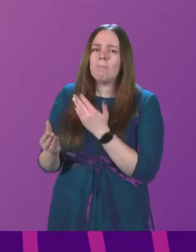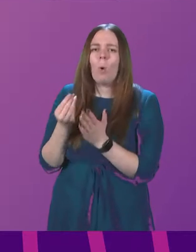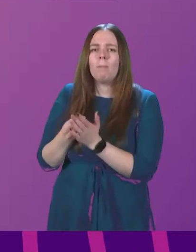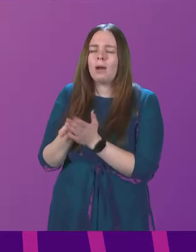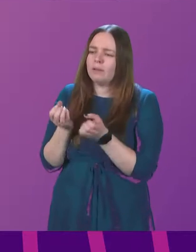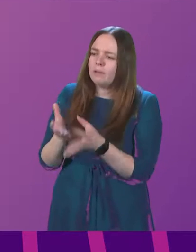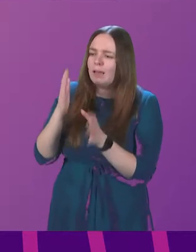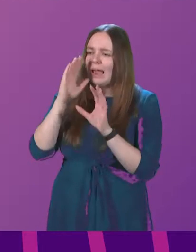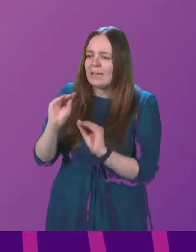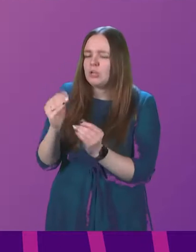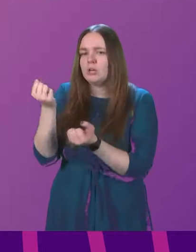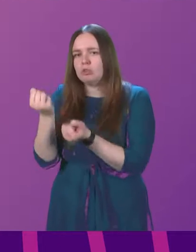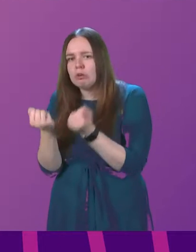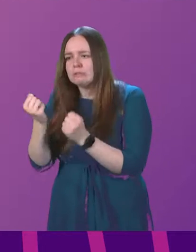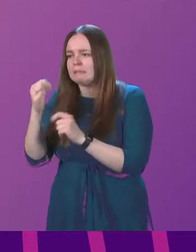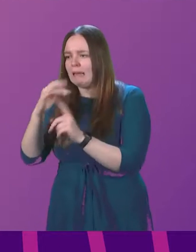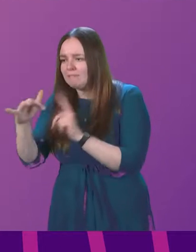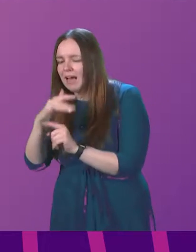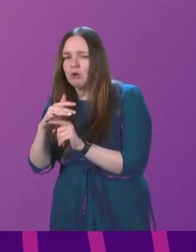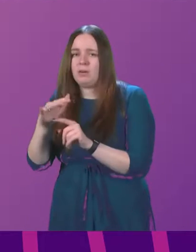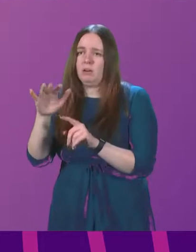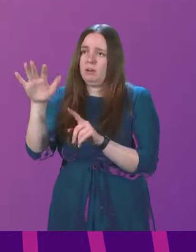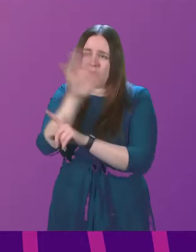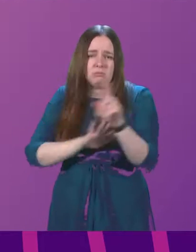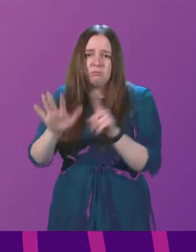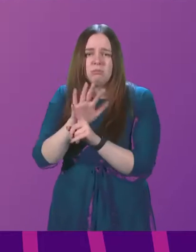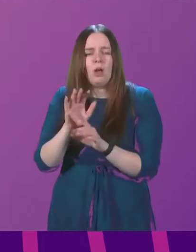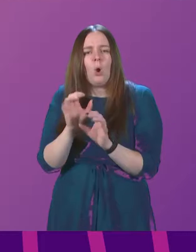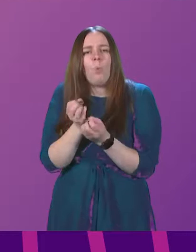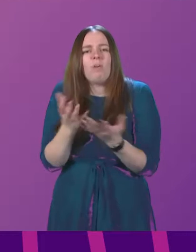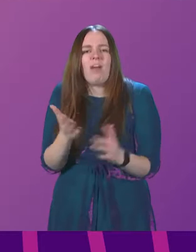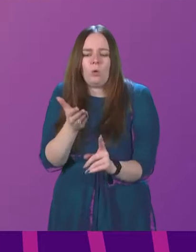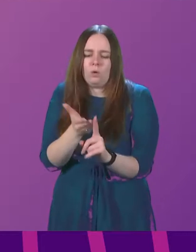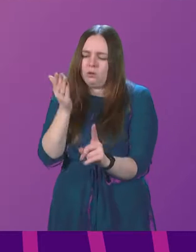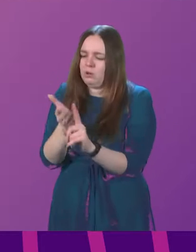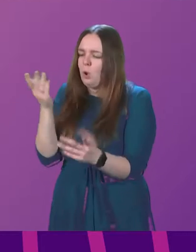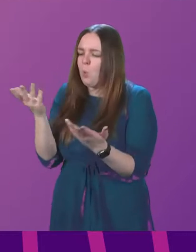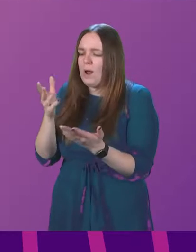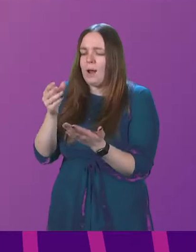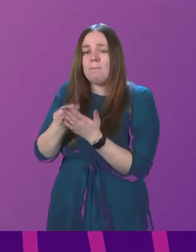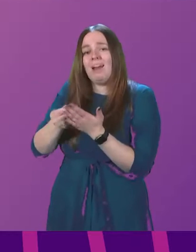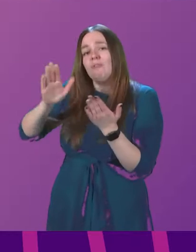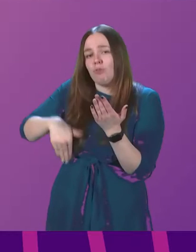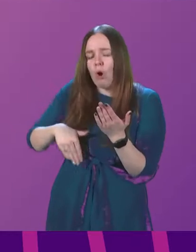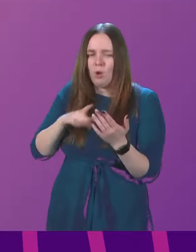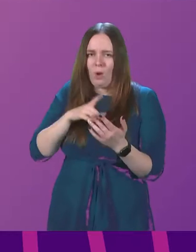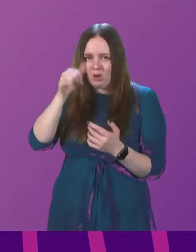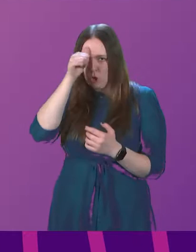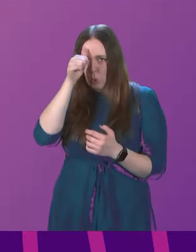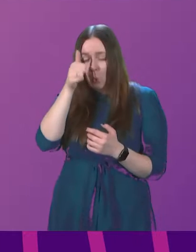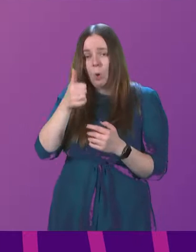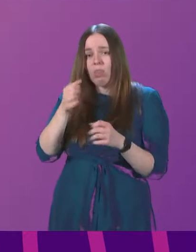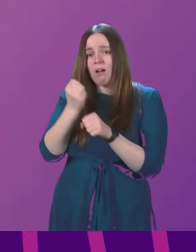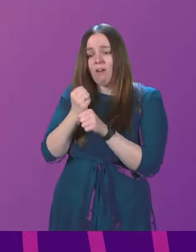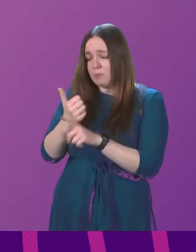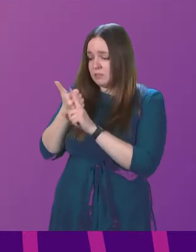education, on justice, on environment, right across the board, without identifying where that money comes from. Because we know that the government which you support in Westminster